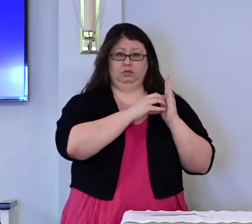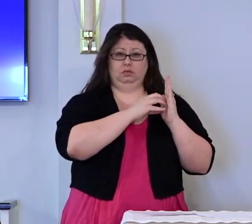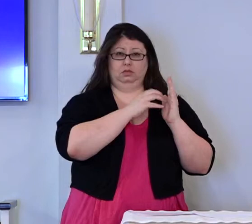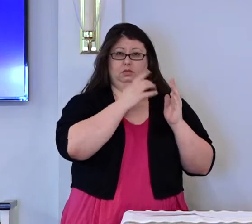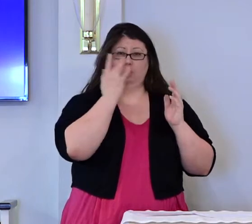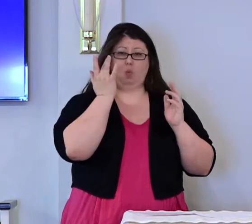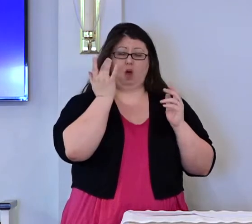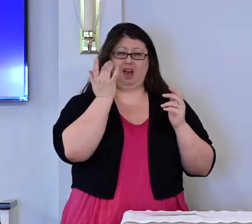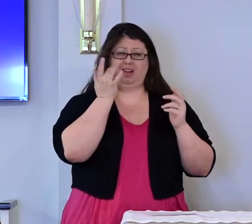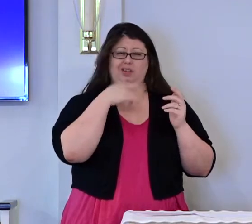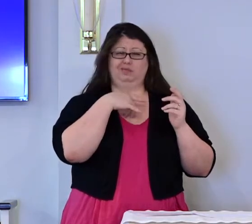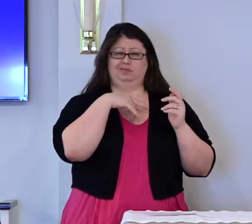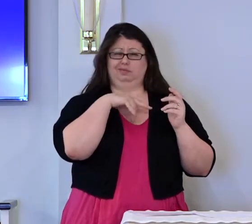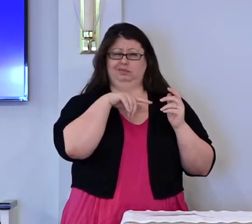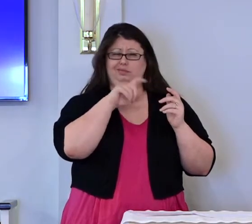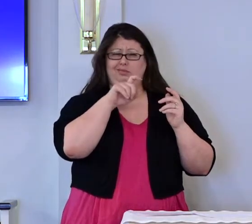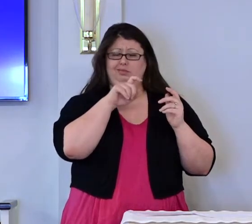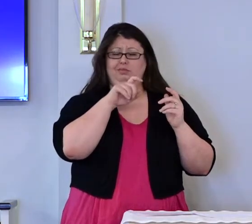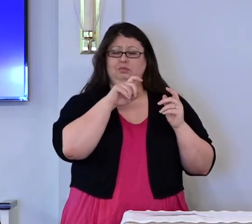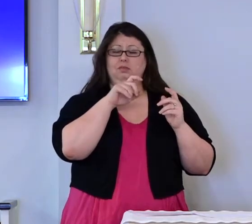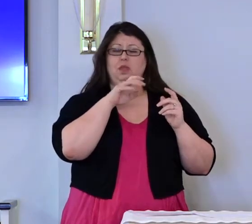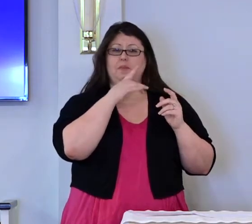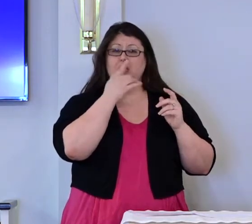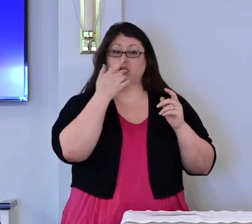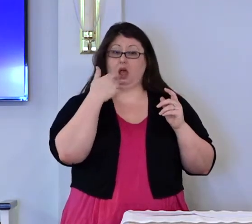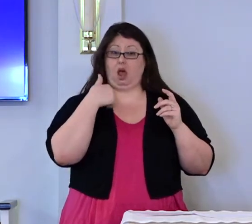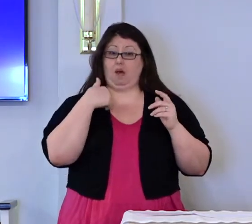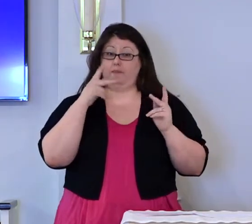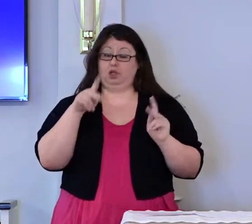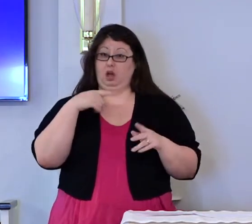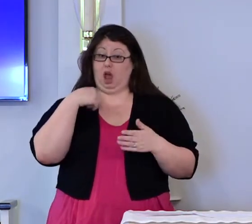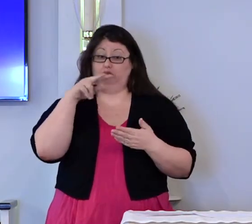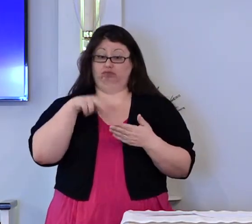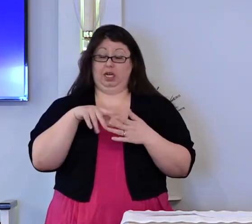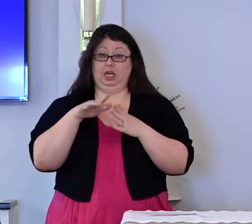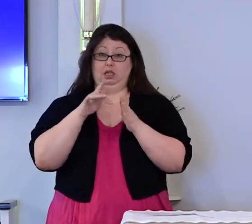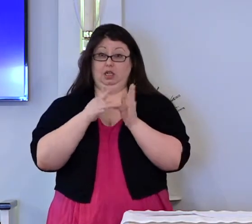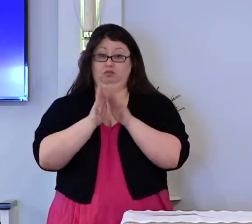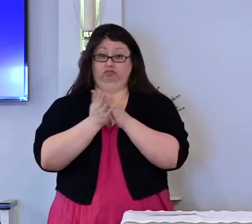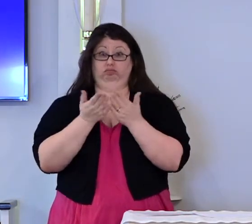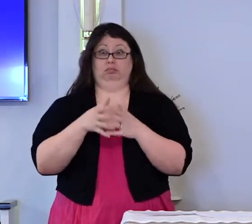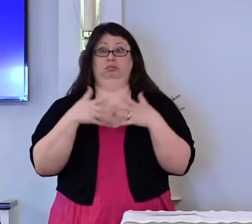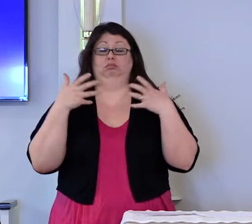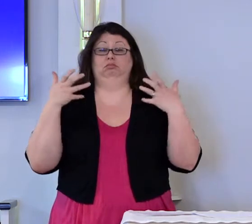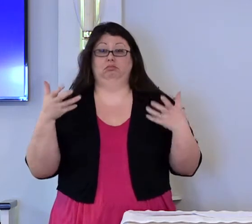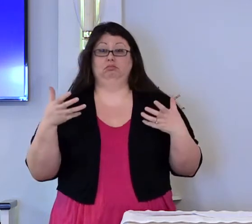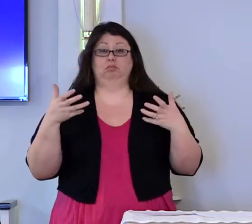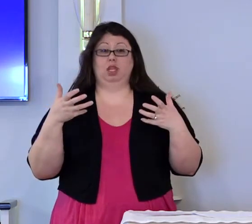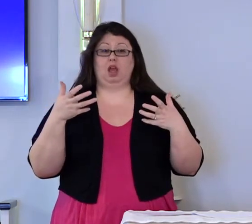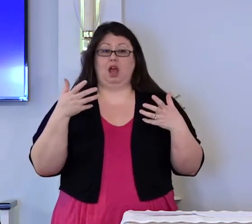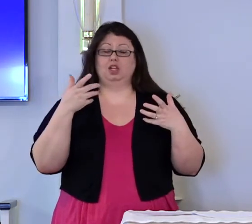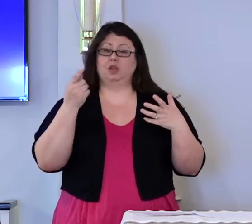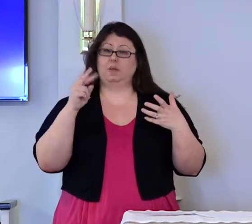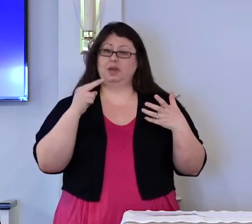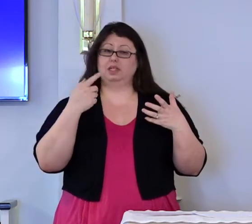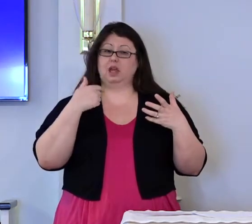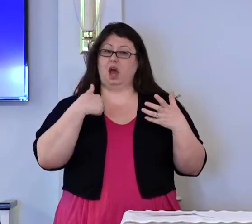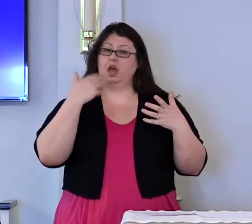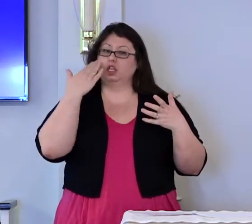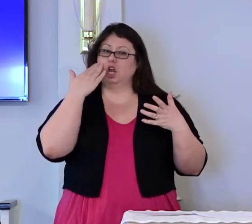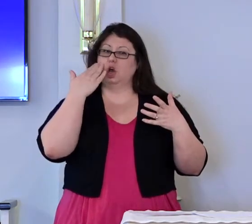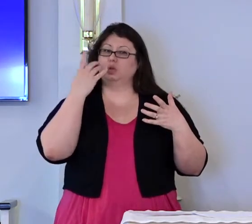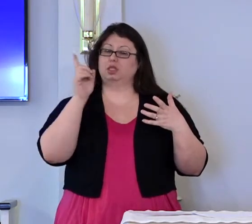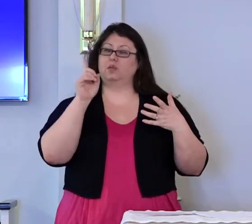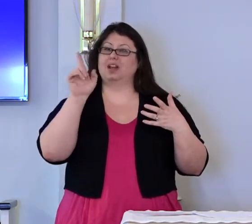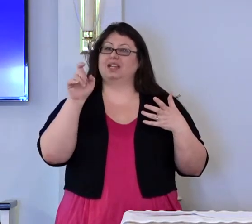because as one who spends a lot of time with the Scriptures, I know one has to